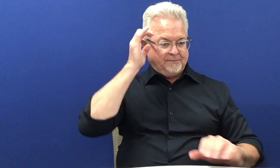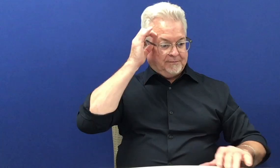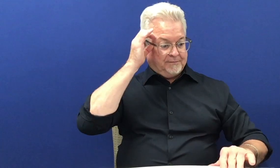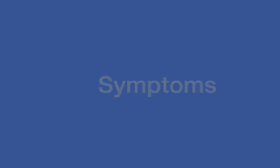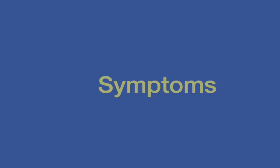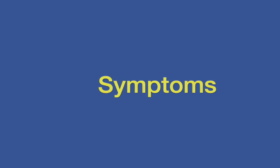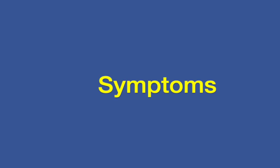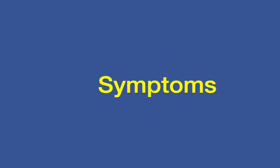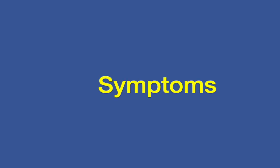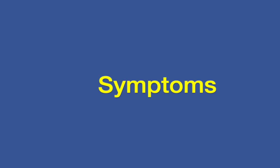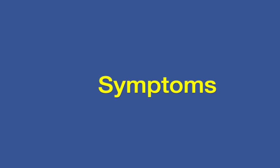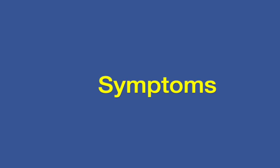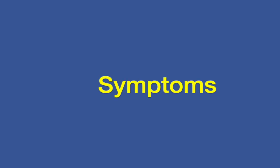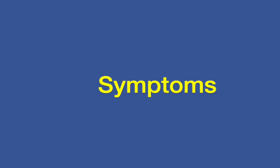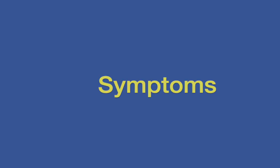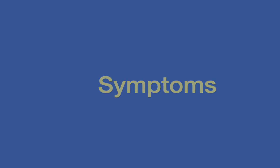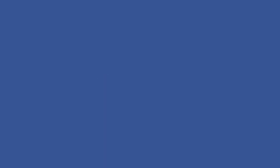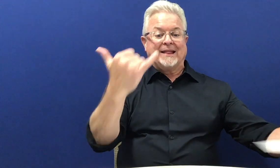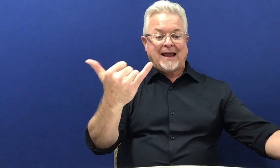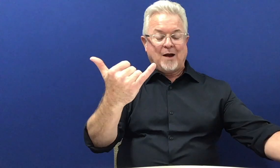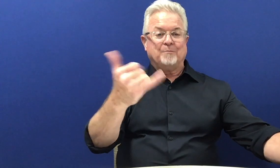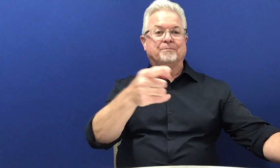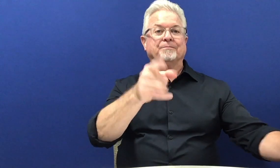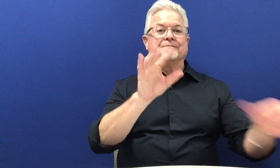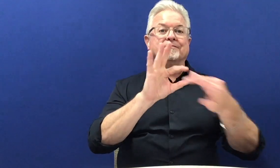seven different types of illnesses you might contract.